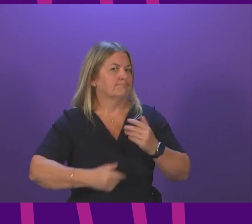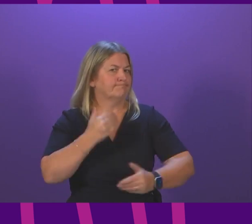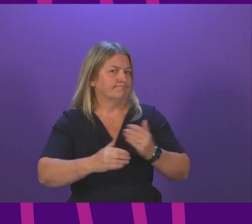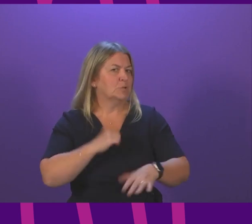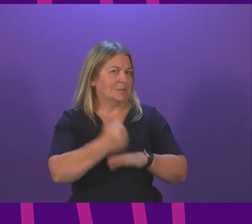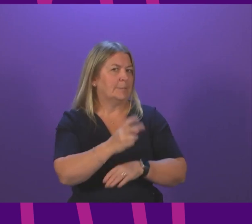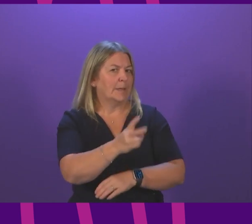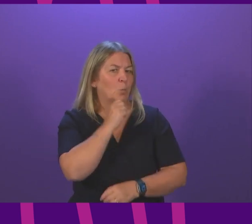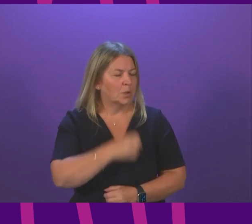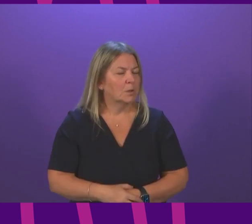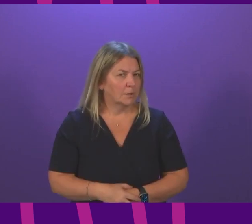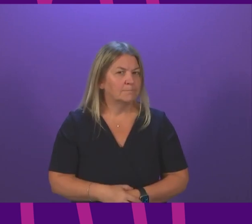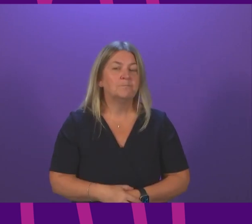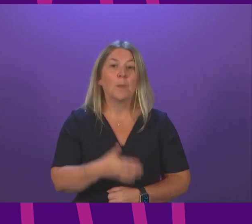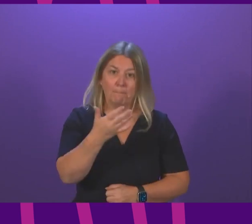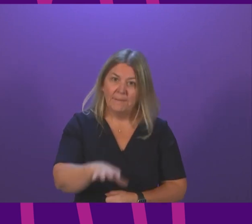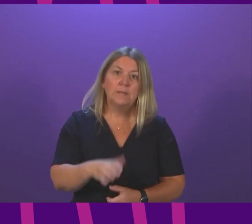we have been and will